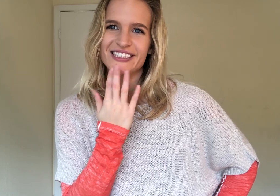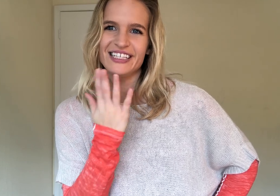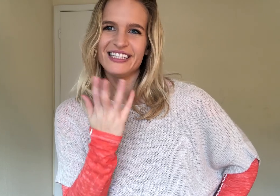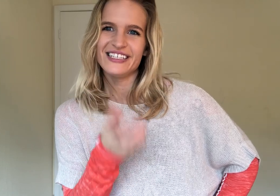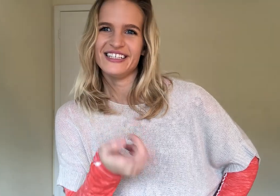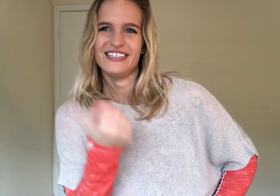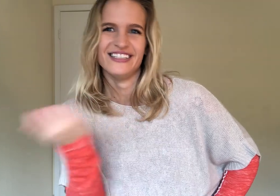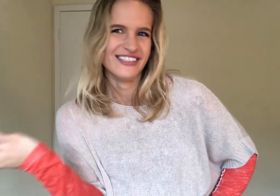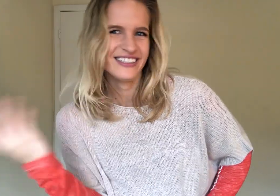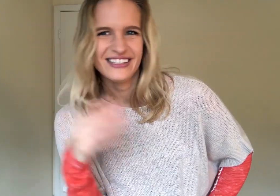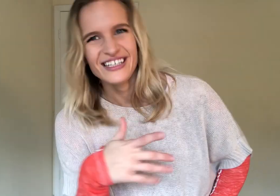chin.